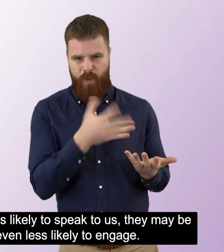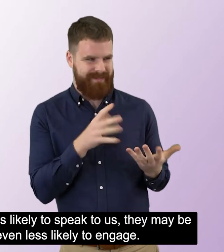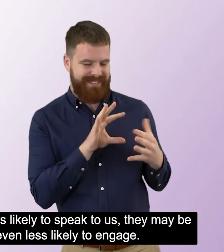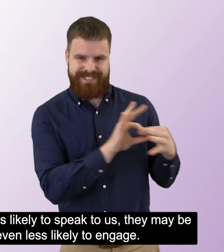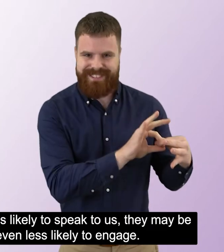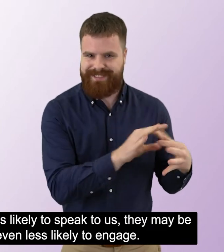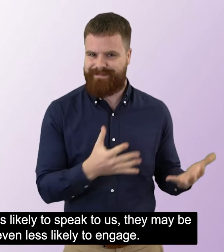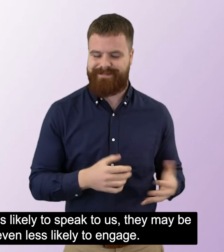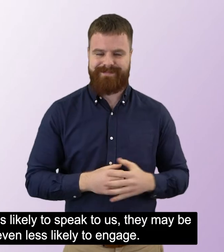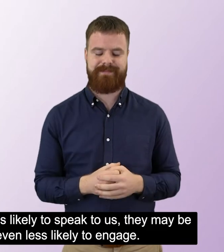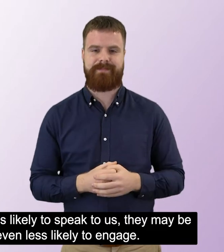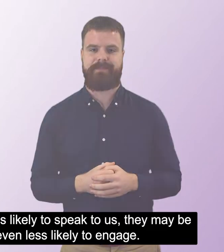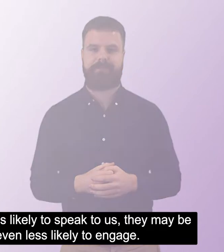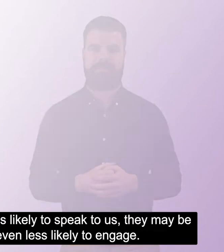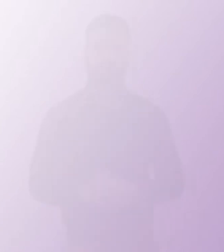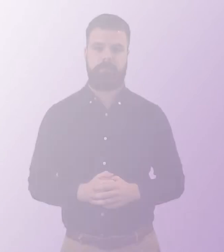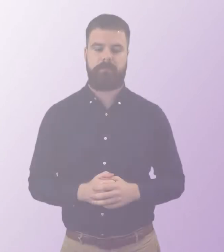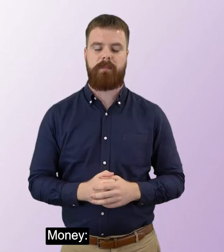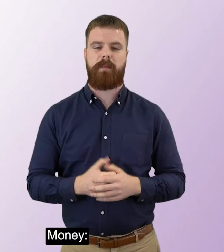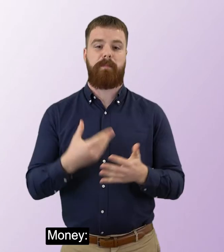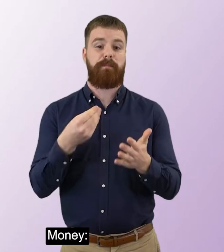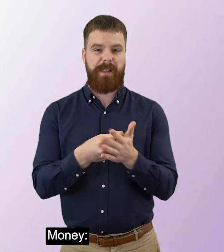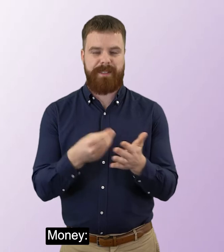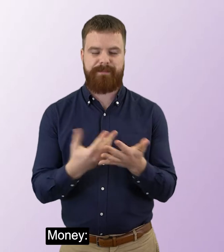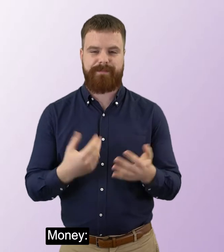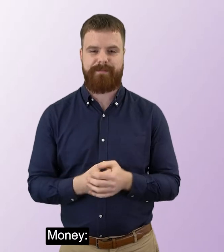even less likely to engage. Money